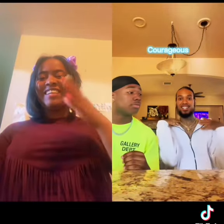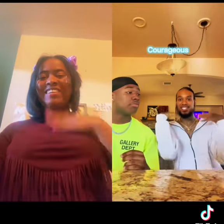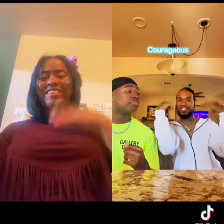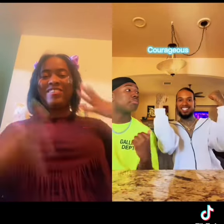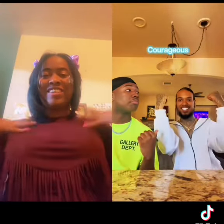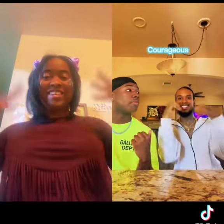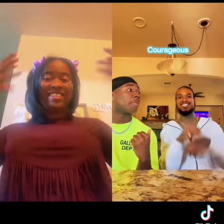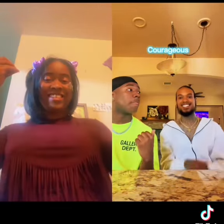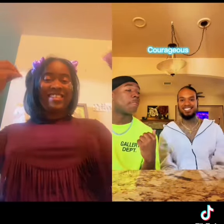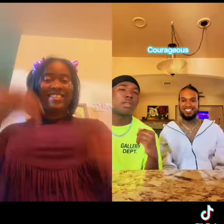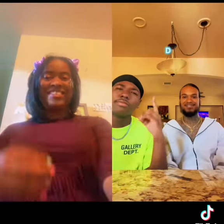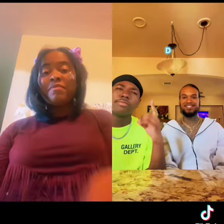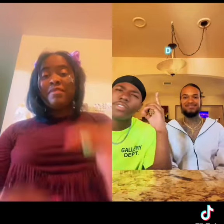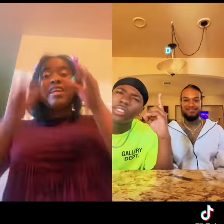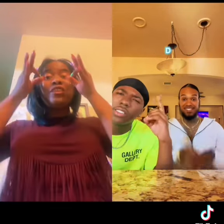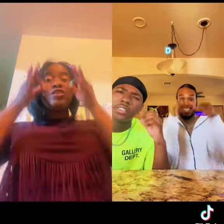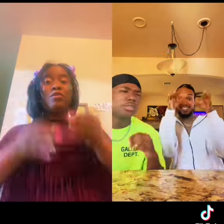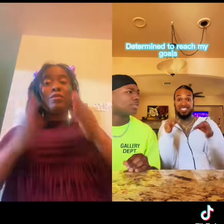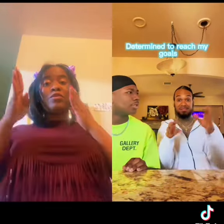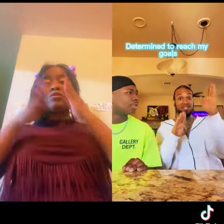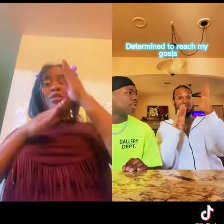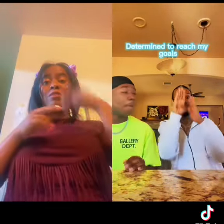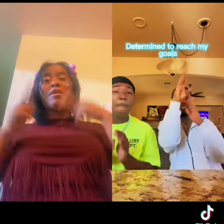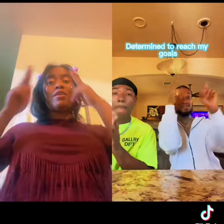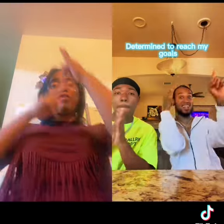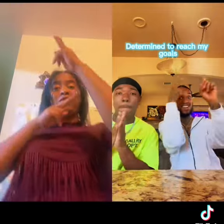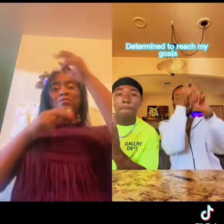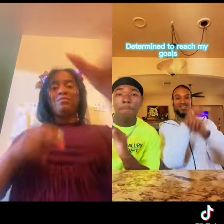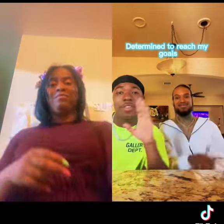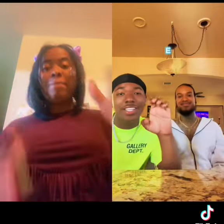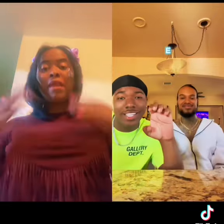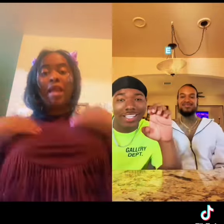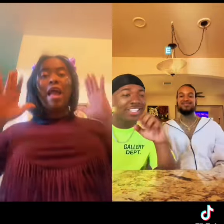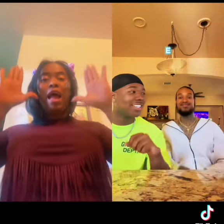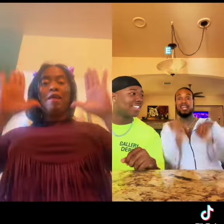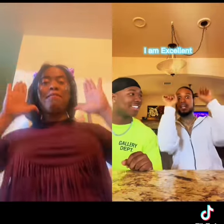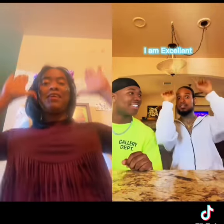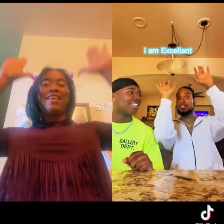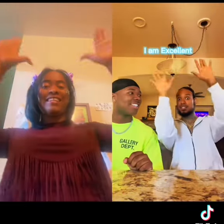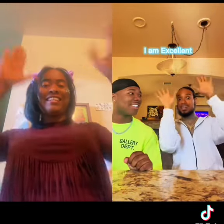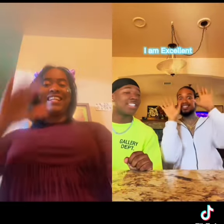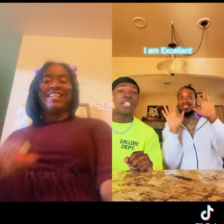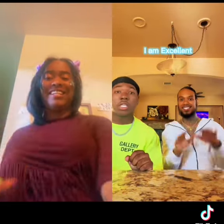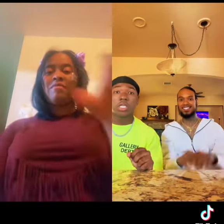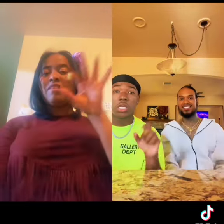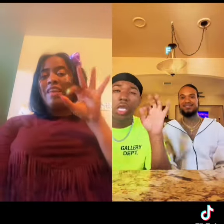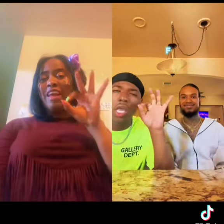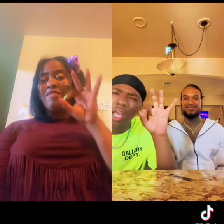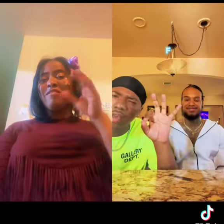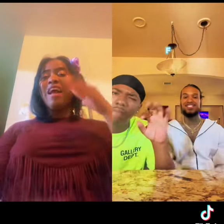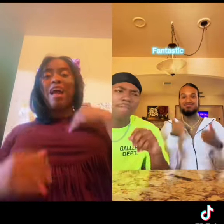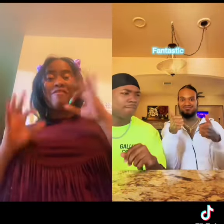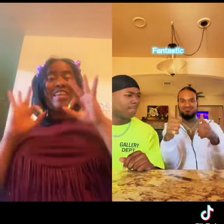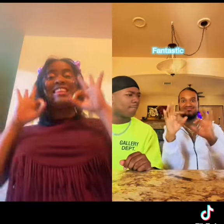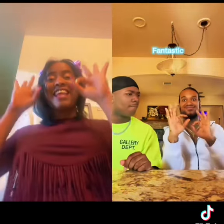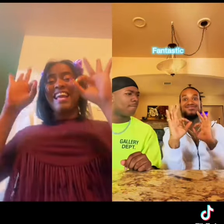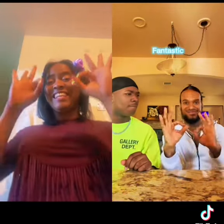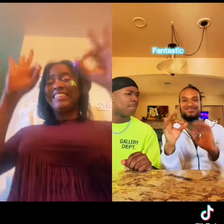courageous B. Determined to reach my goals E. I am excellent F. Infantastic